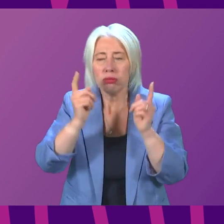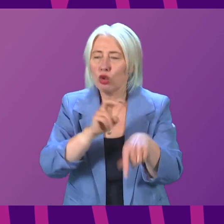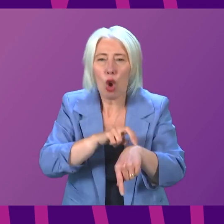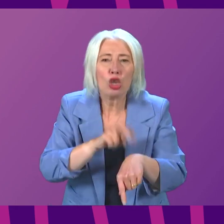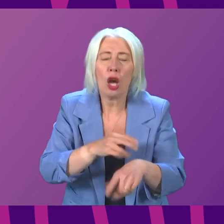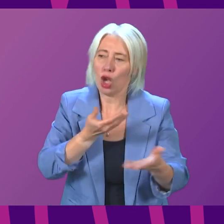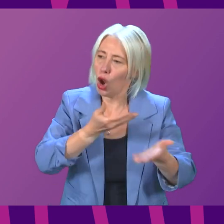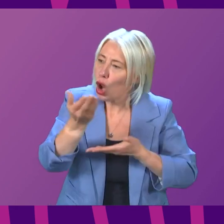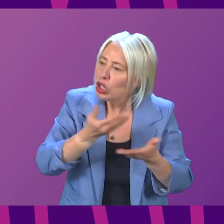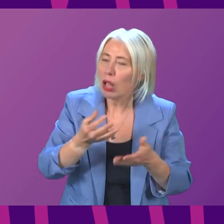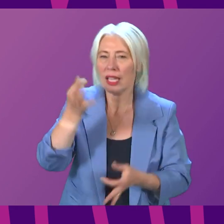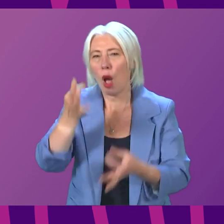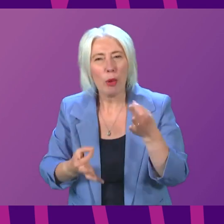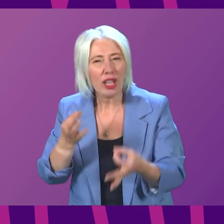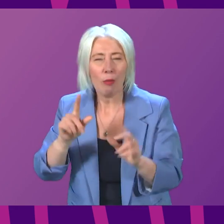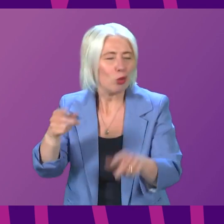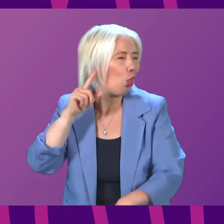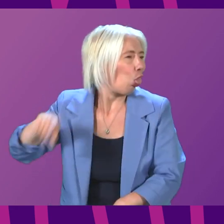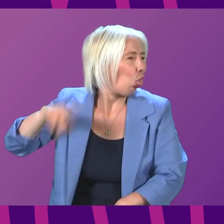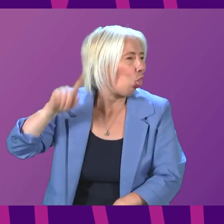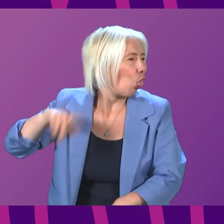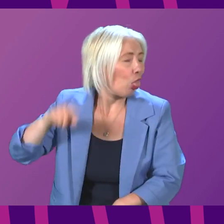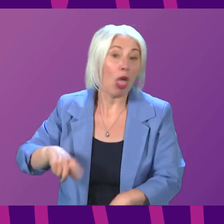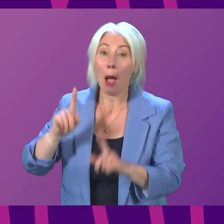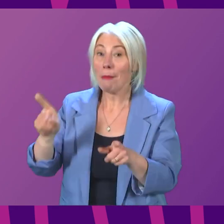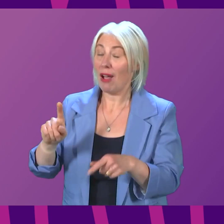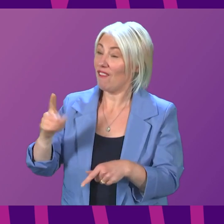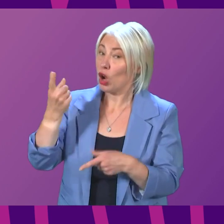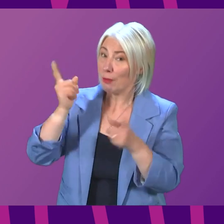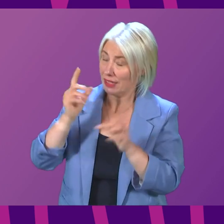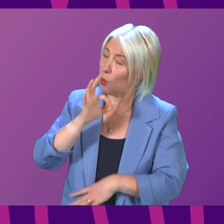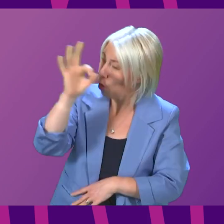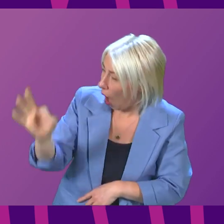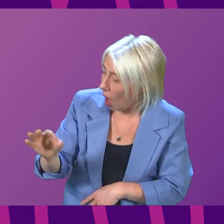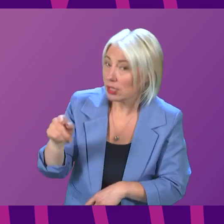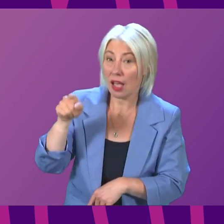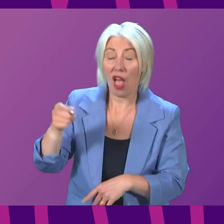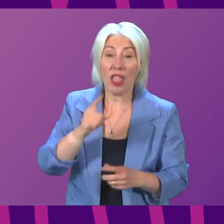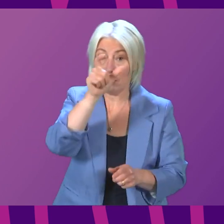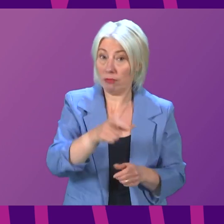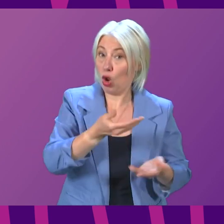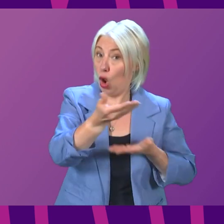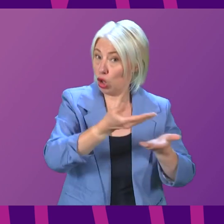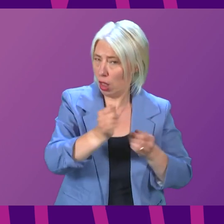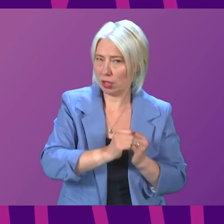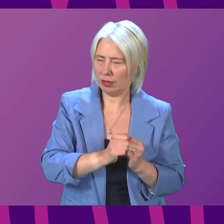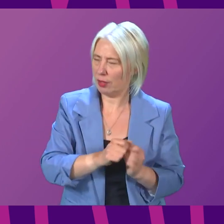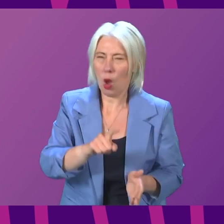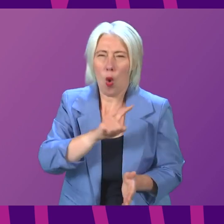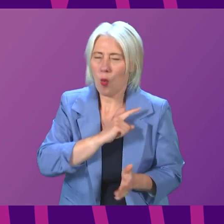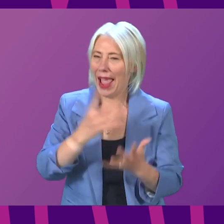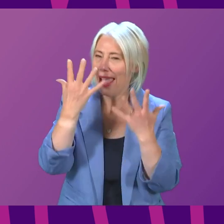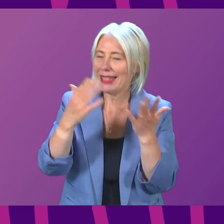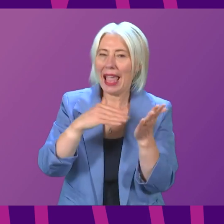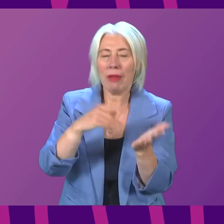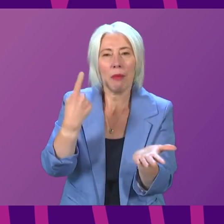politicians, but you simply don't listen. So can I ask the First Minister, according to this consultant, why the £10 million